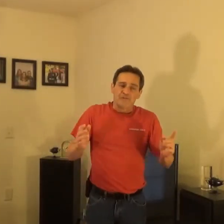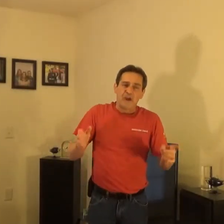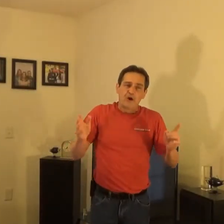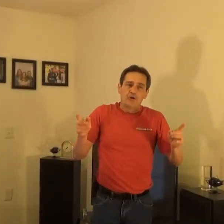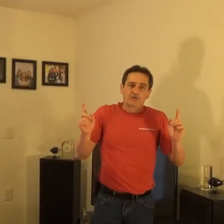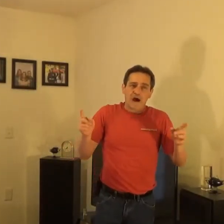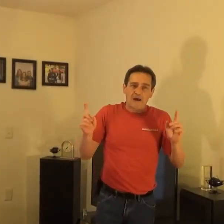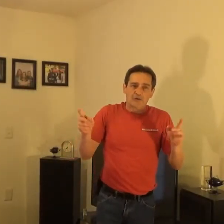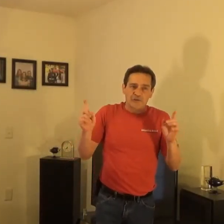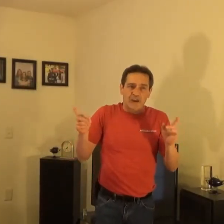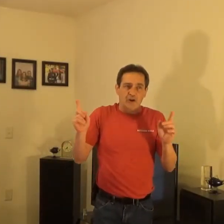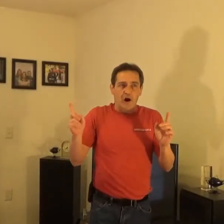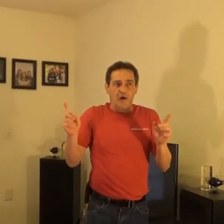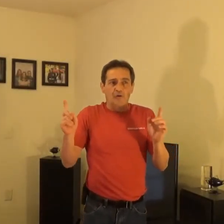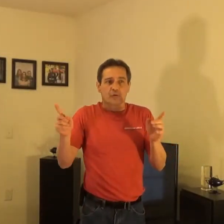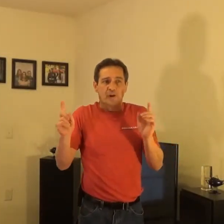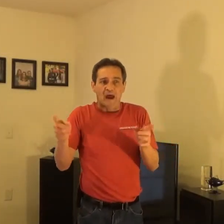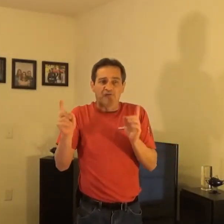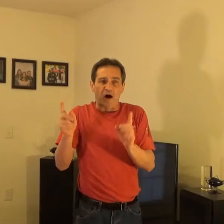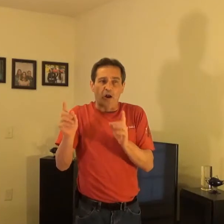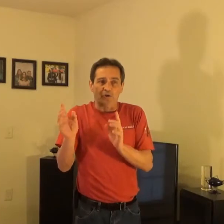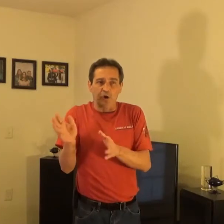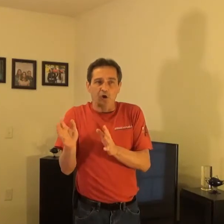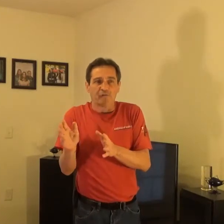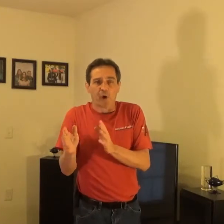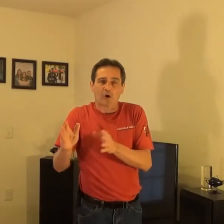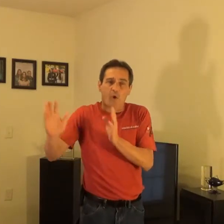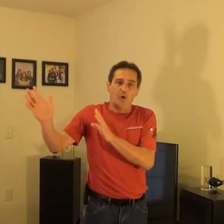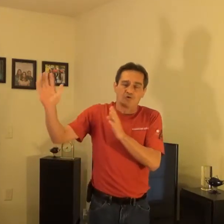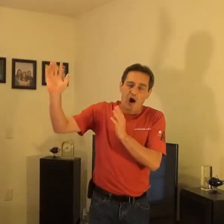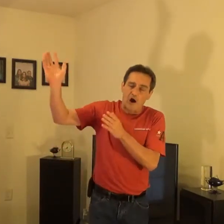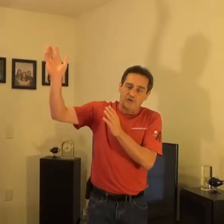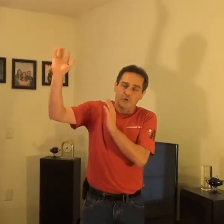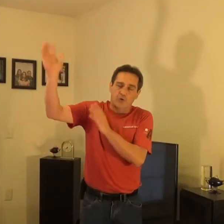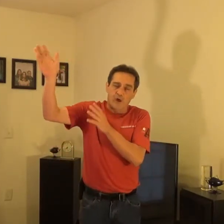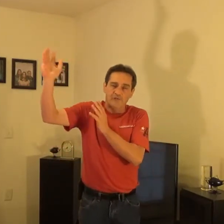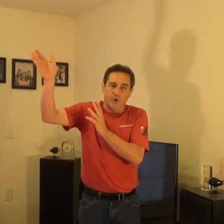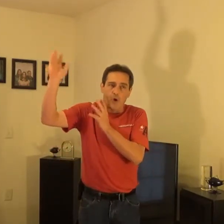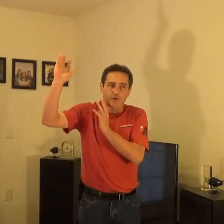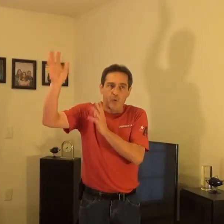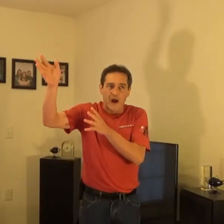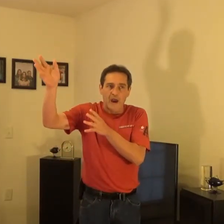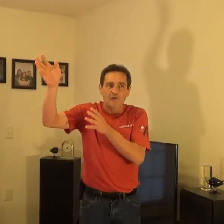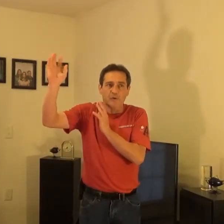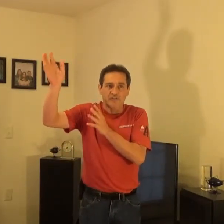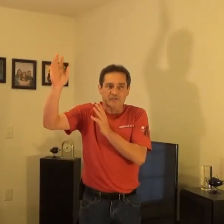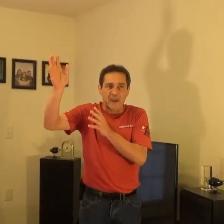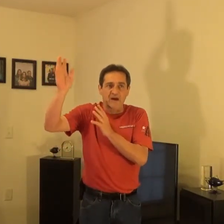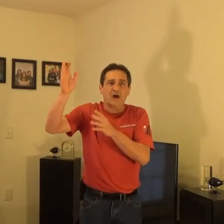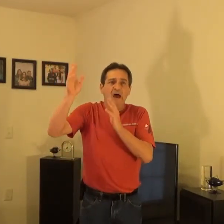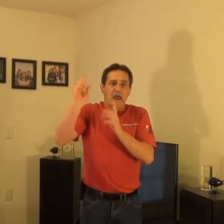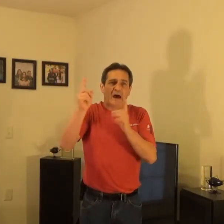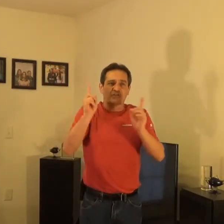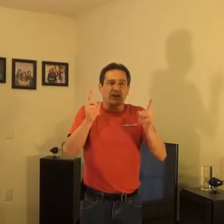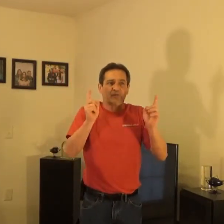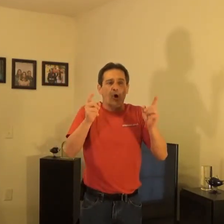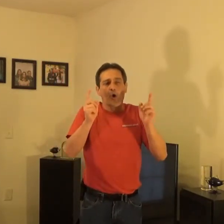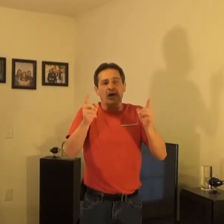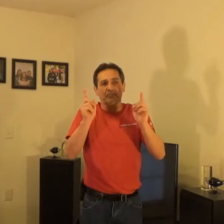fear you tried to send to others will now follow you. For I quote Joshua 24-12, which says, And I sent the hornet